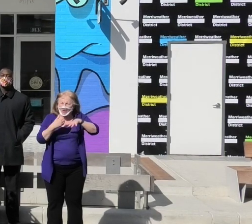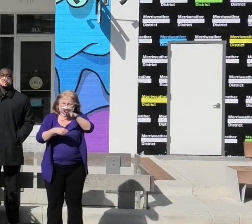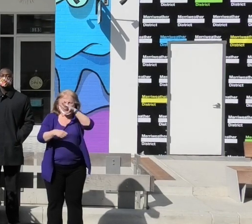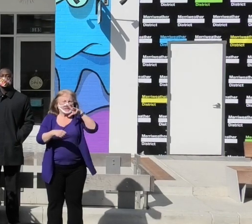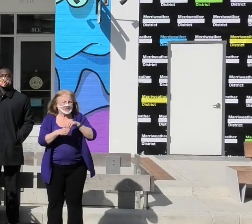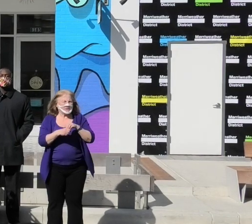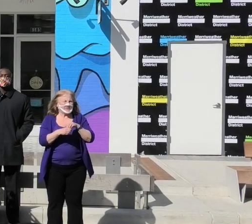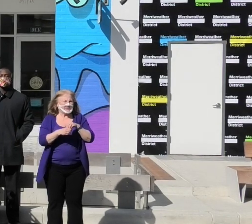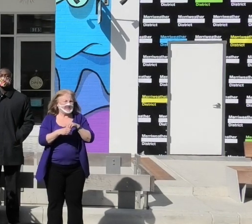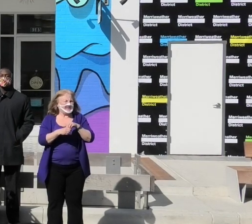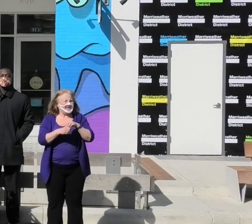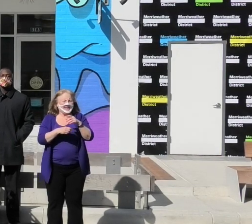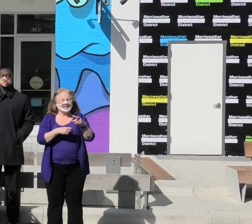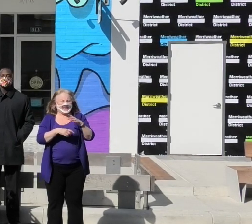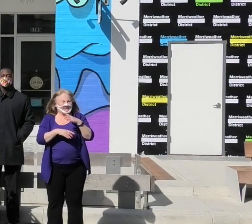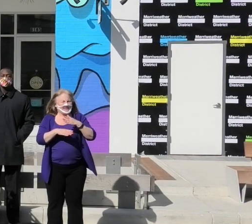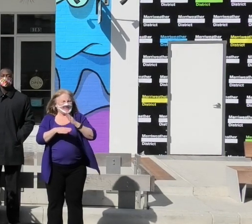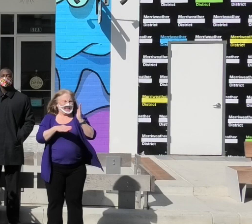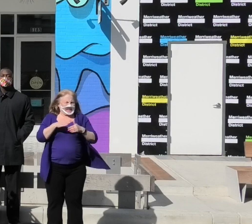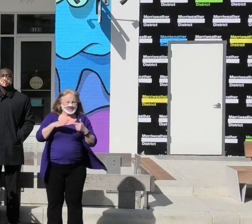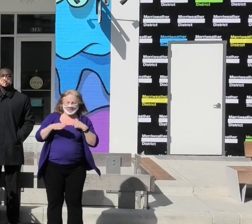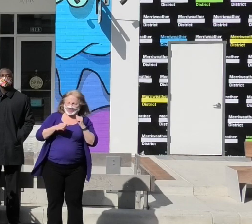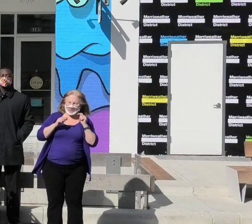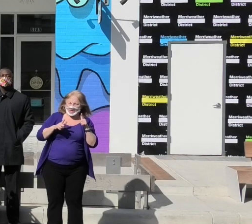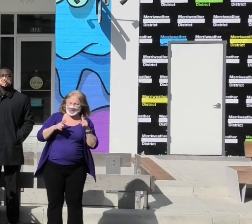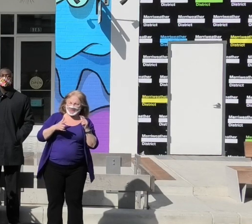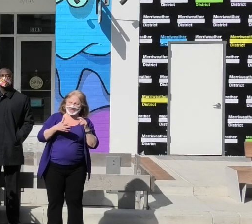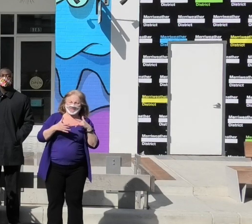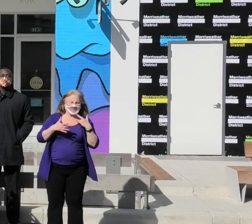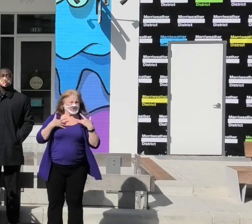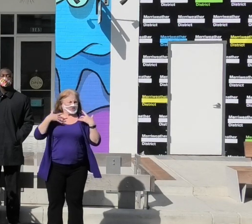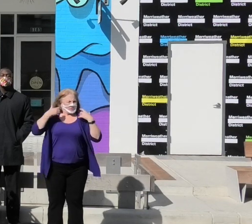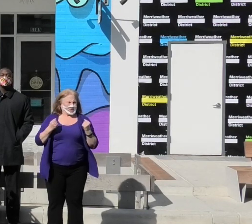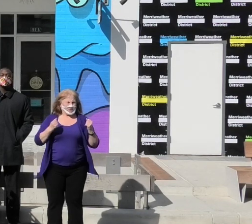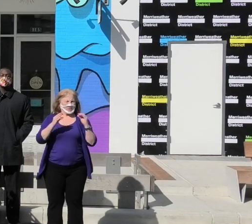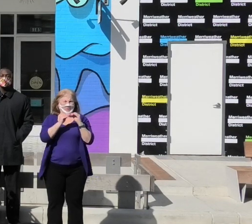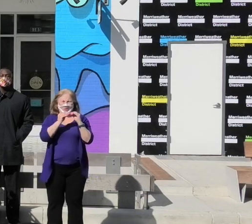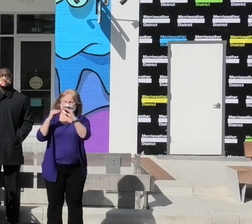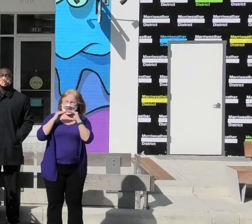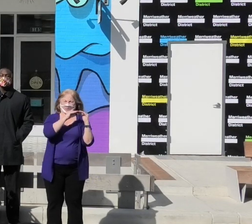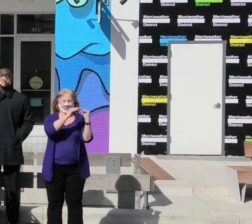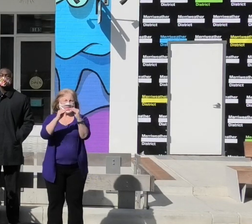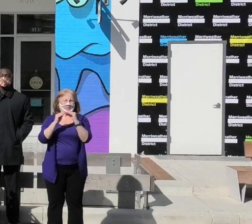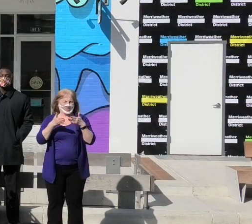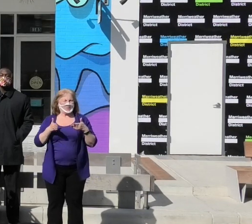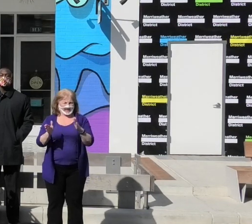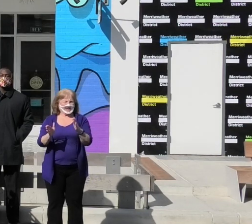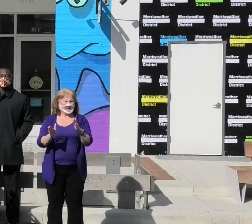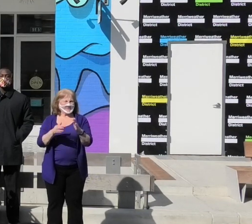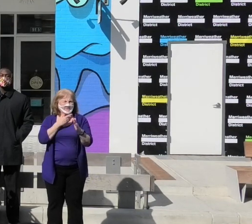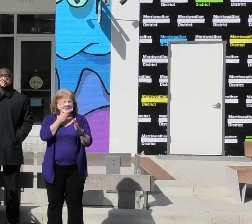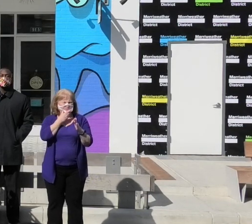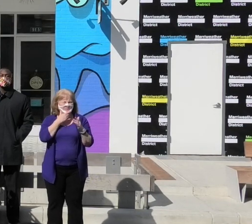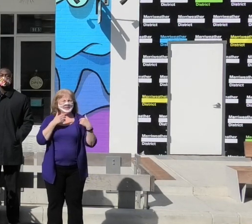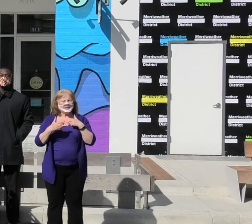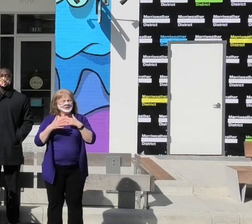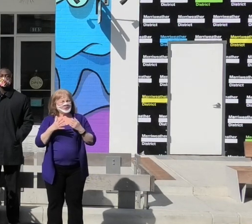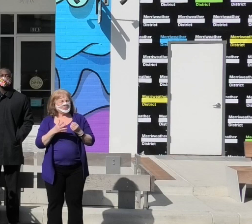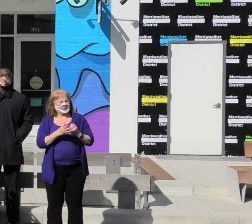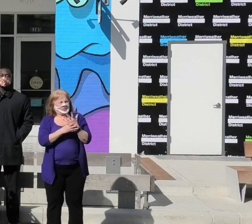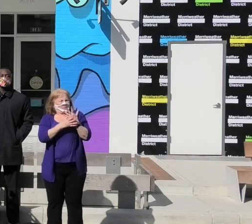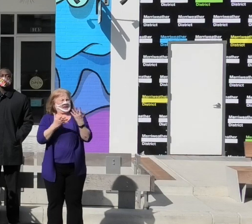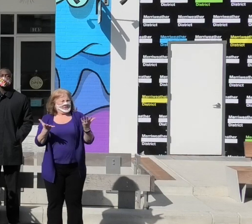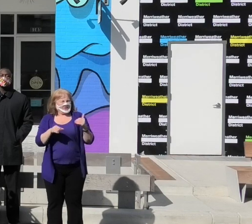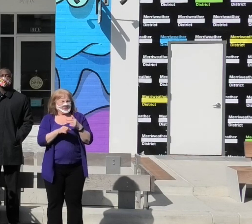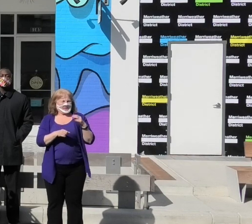included in and come out of this in a stronger, more equitable way so that we thrive in Howard County